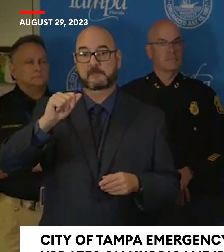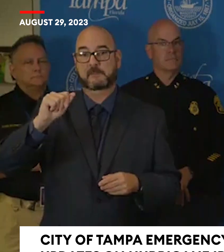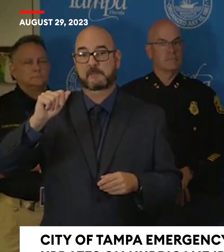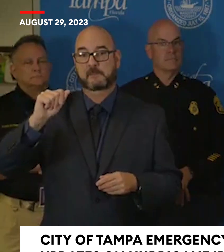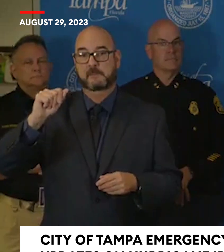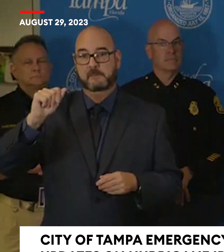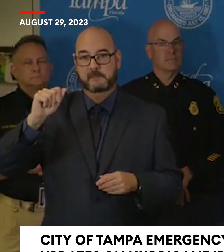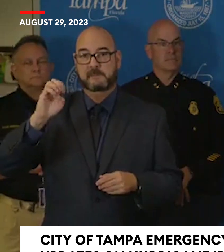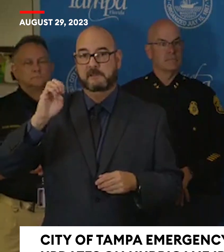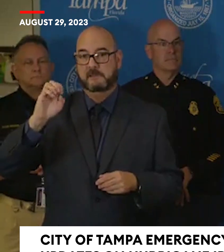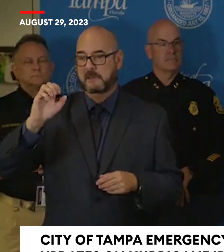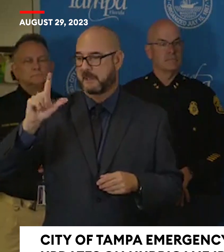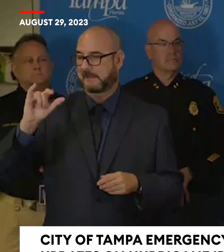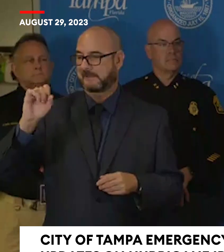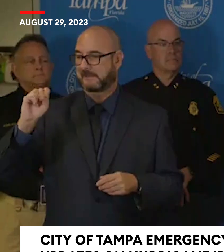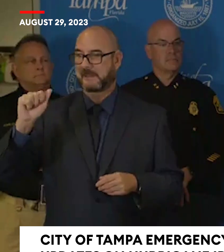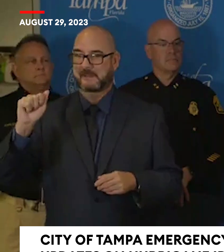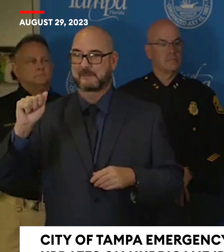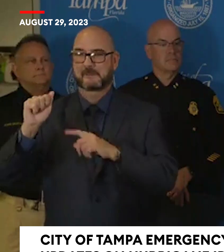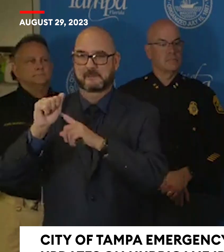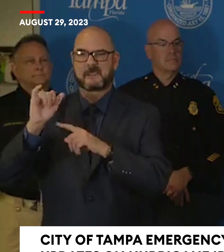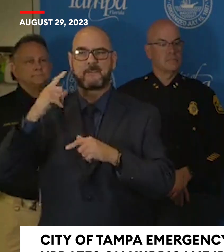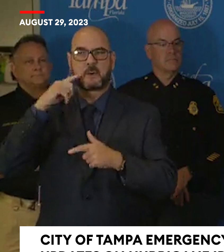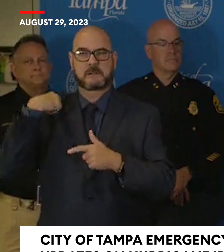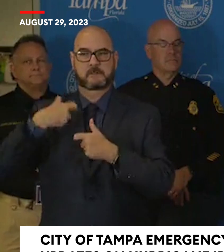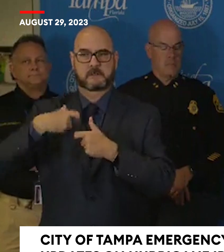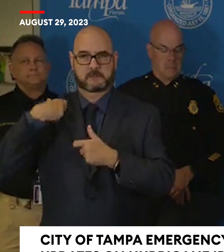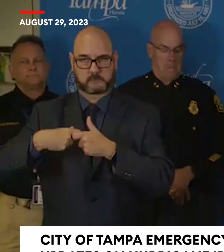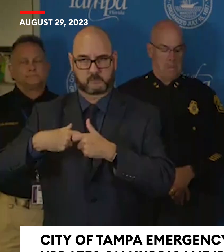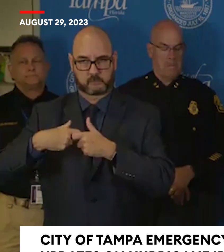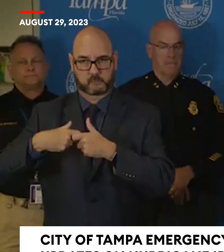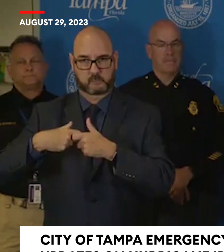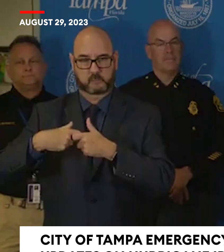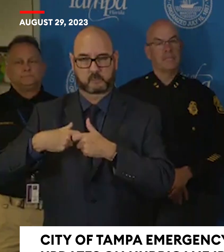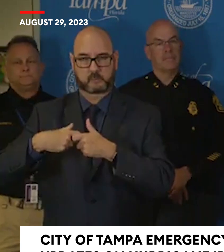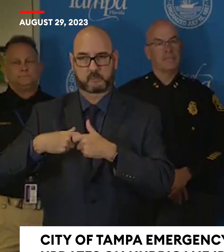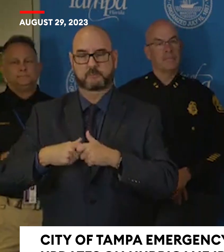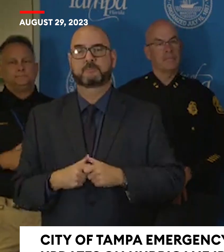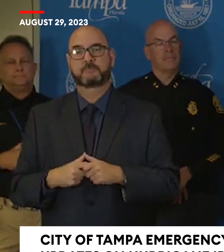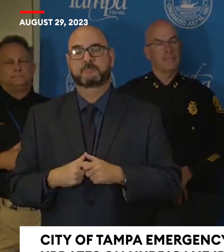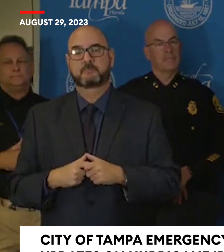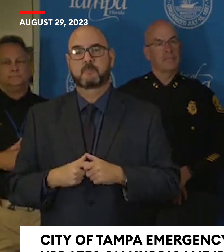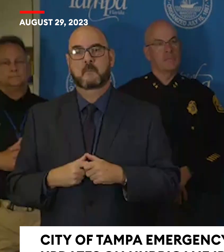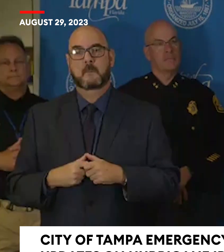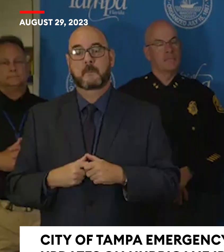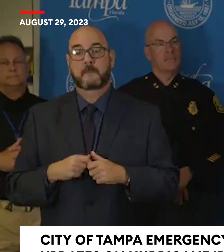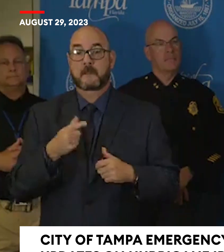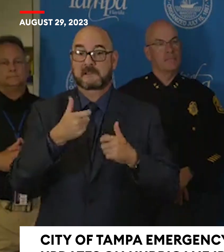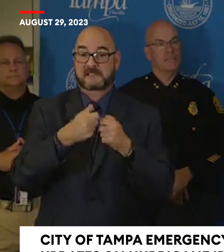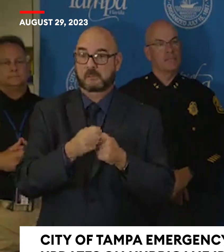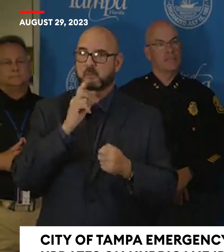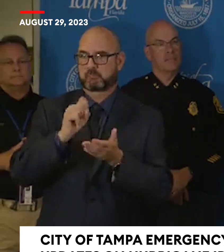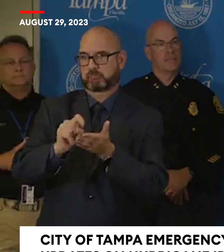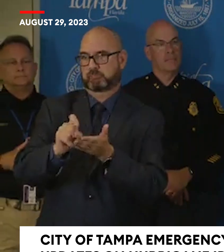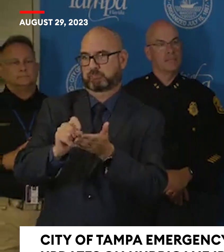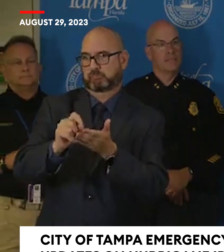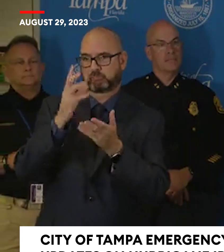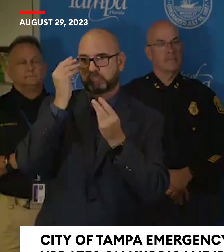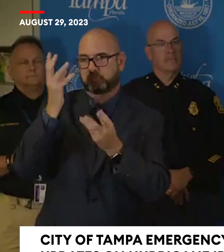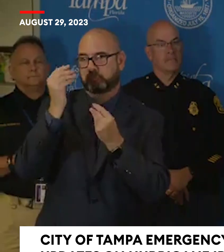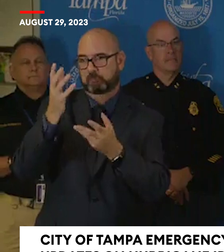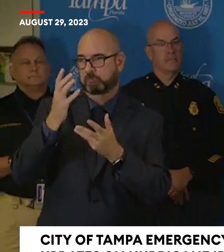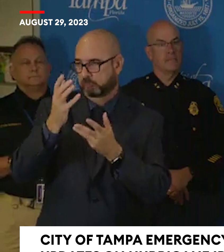and updates in Spanish. So please remain up to date on the path of this hurricane